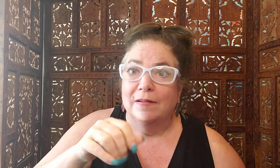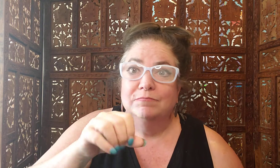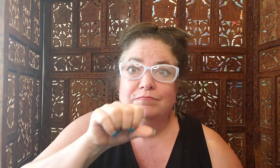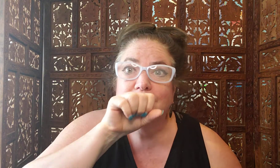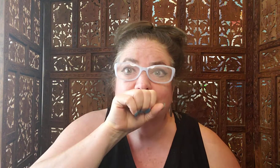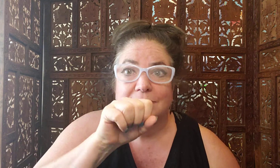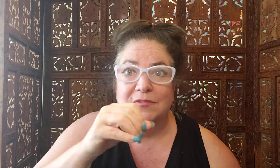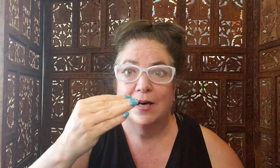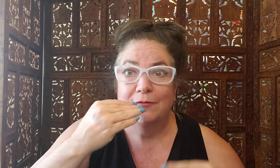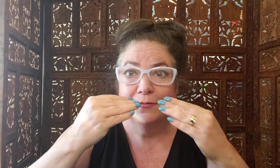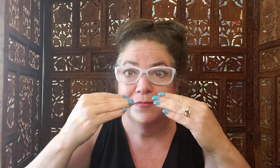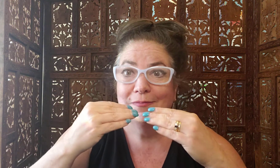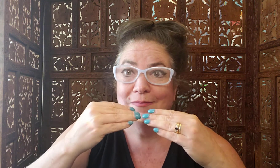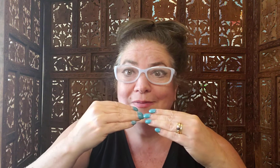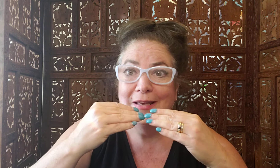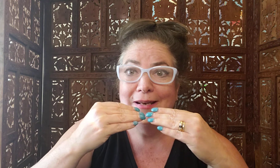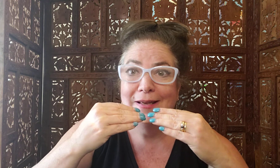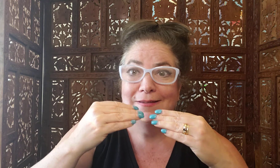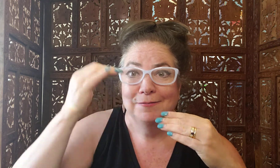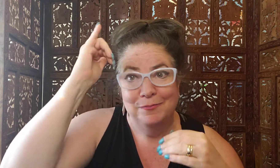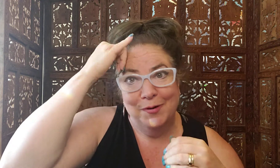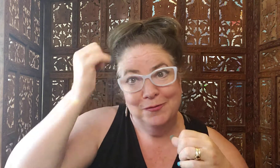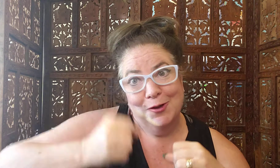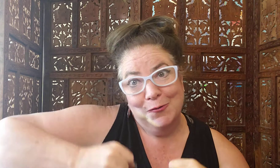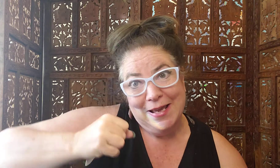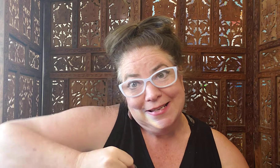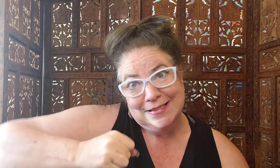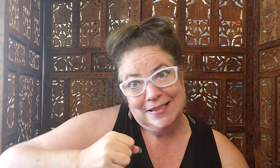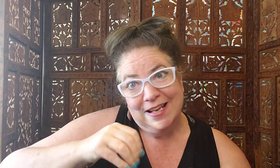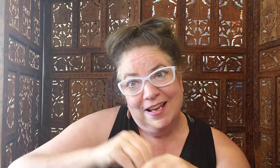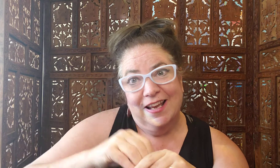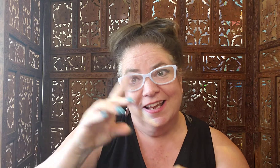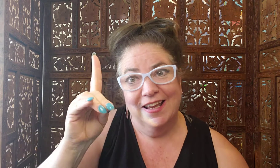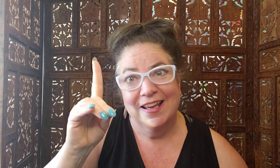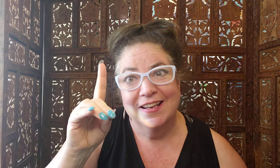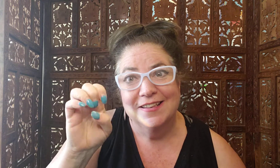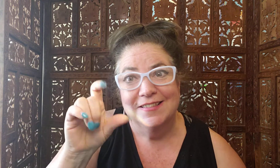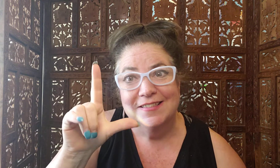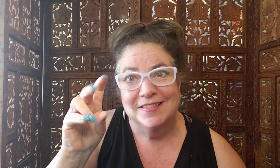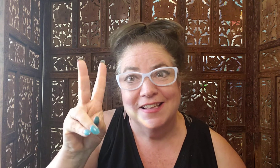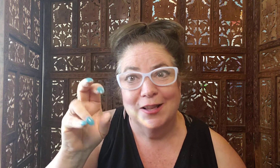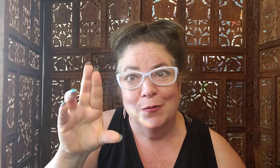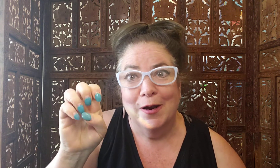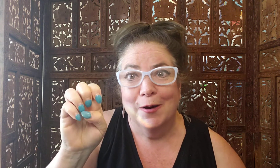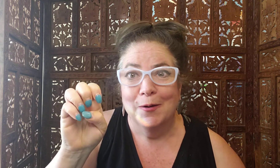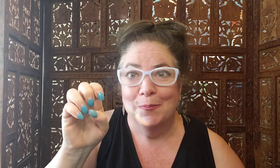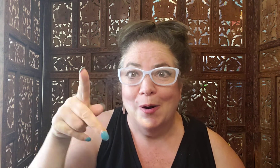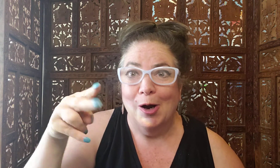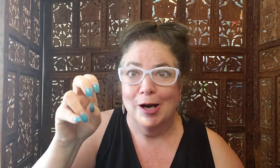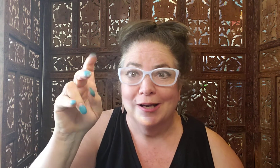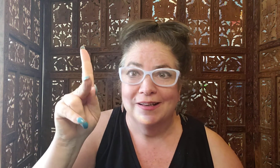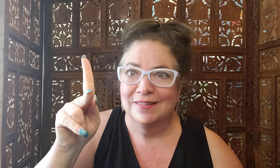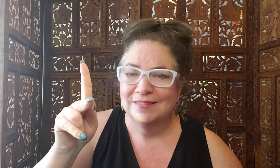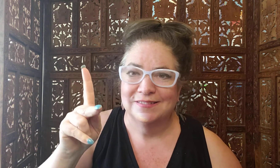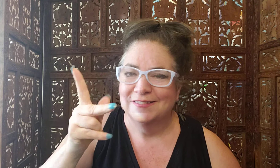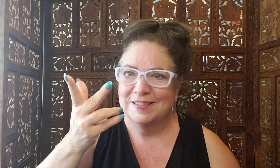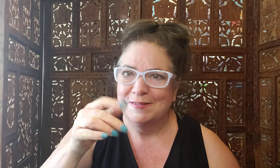love eating buffalo wings in Delaware park. Just